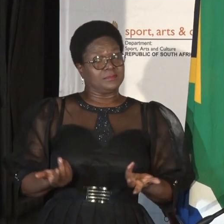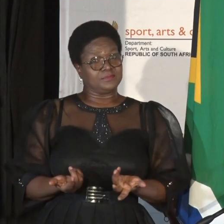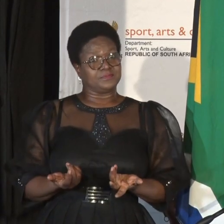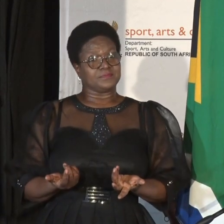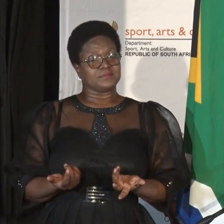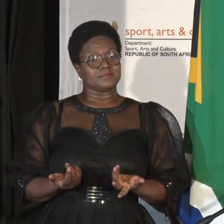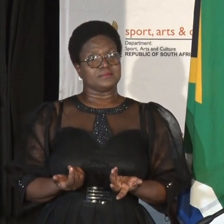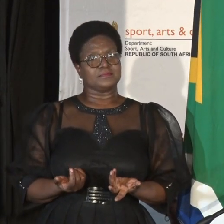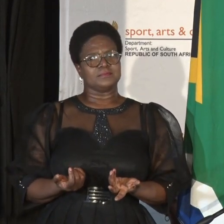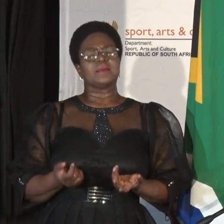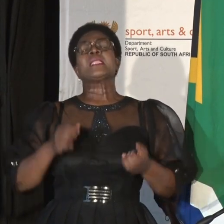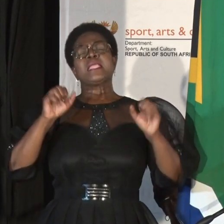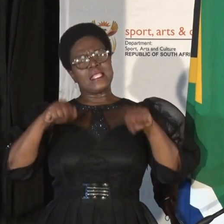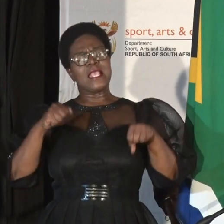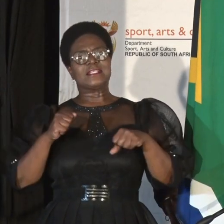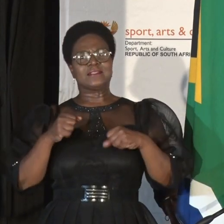Notwithstanding these challenges,